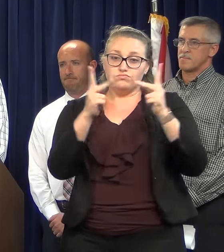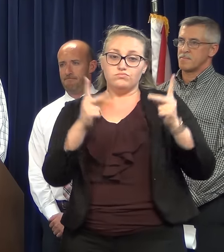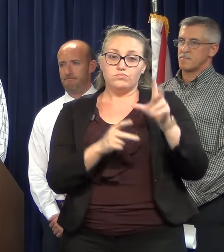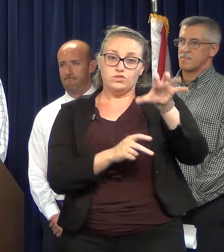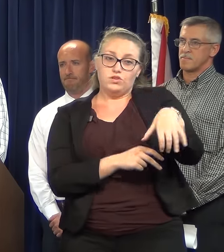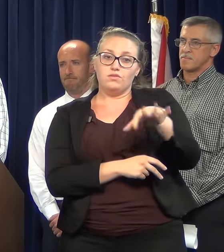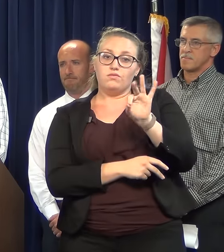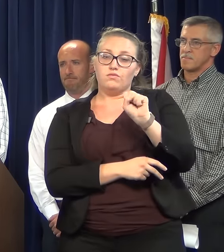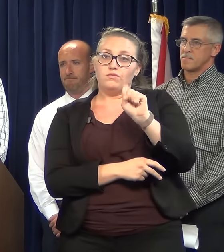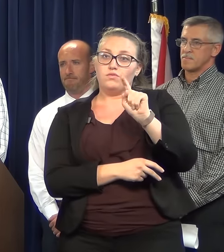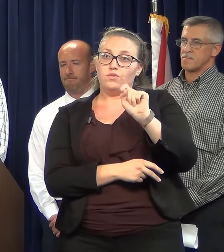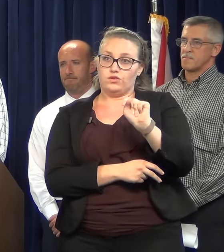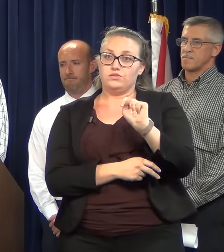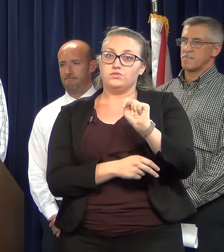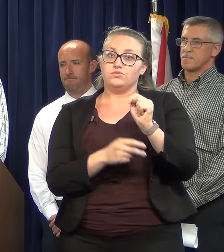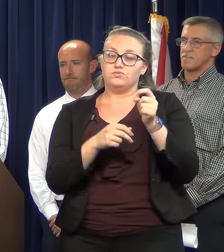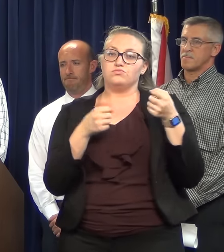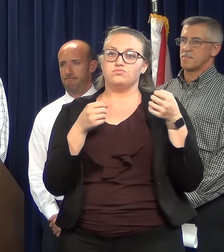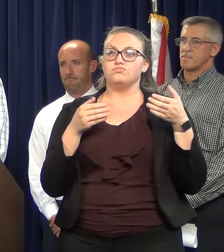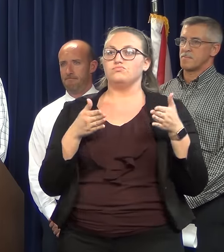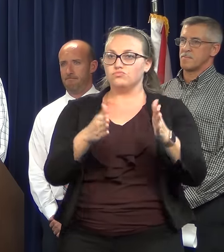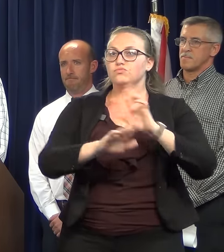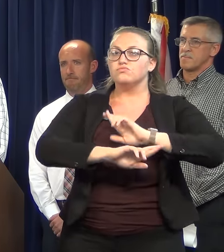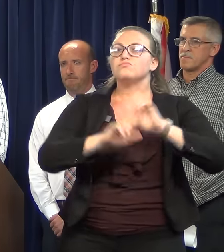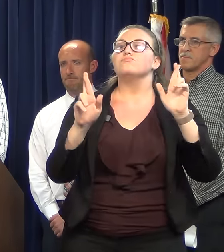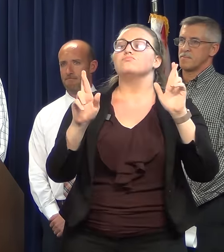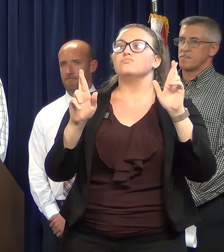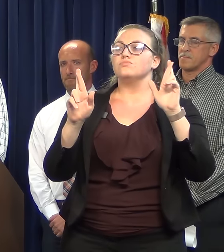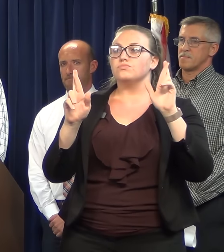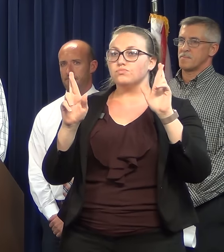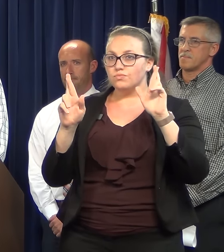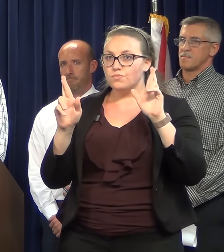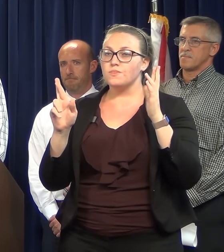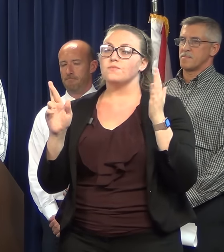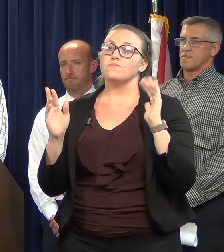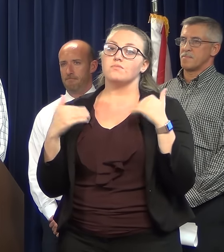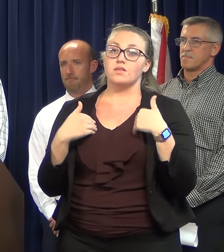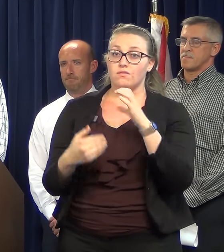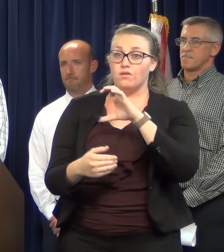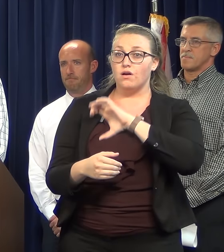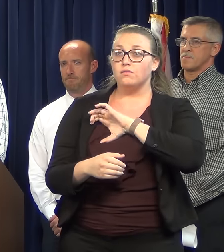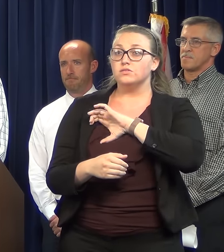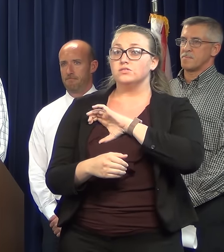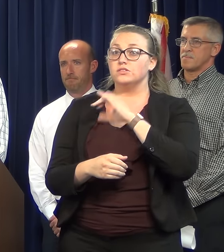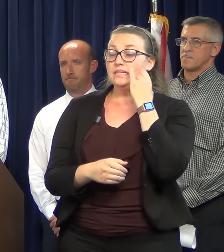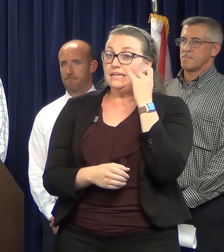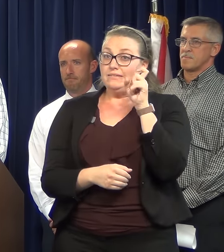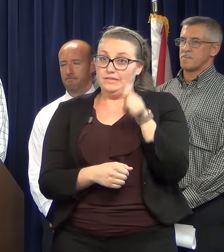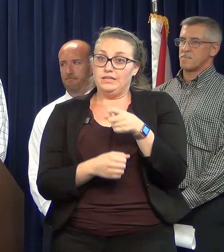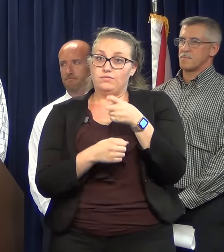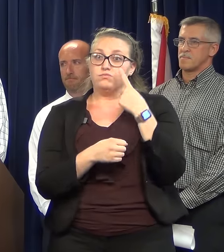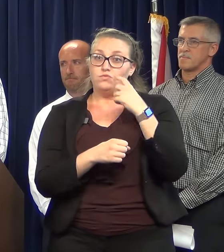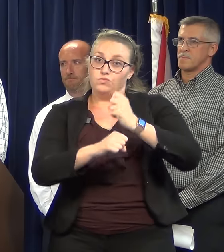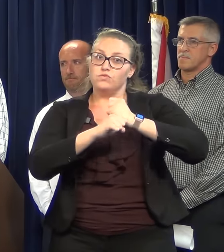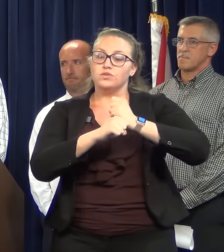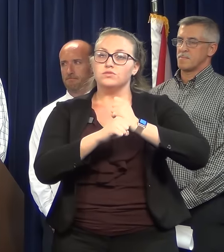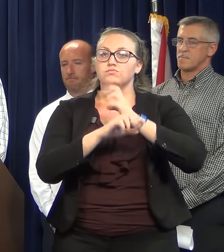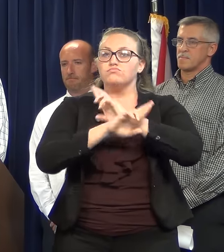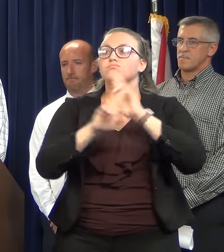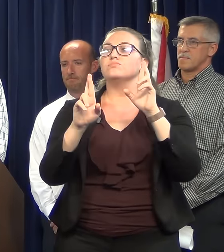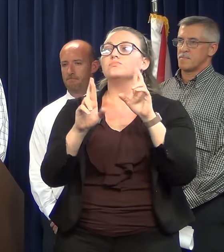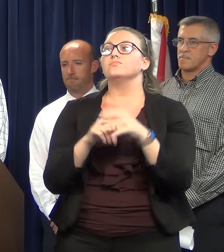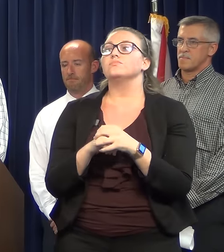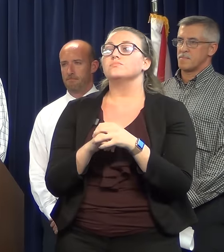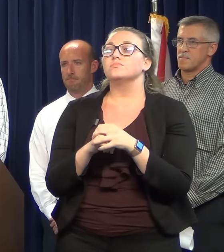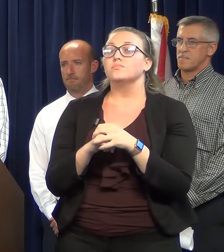Our animal control officers are standing by to assist JSO or JFRD if there's any rescue needs. Other than that, what